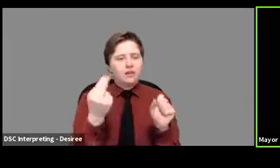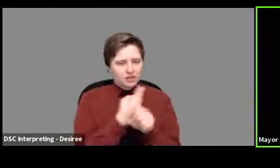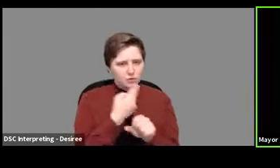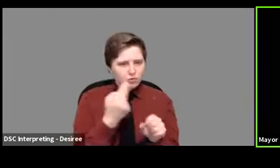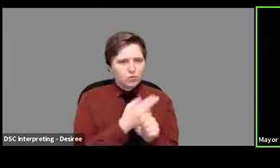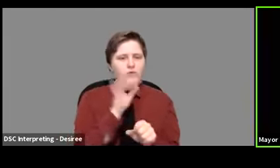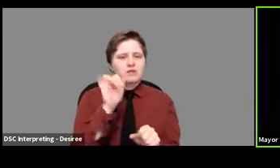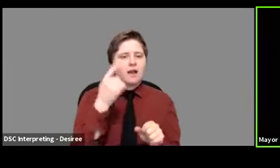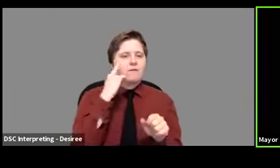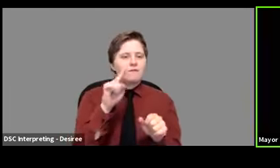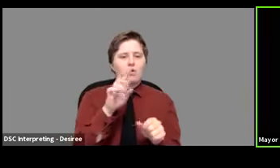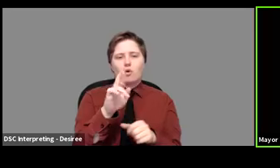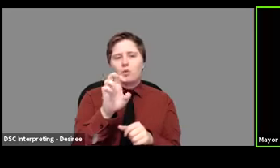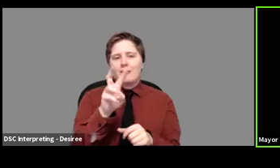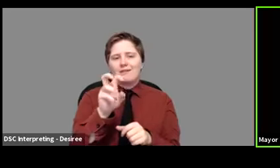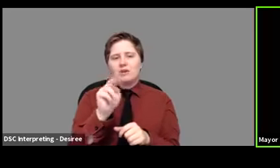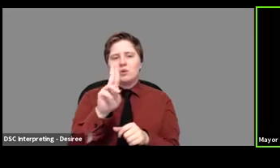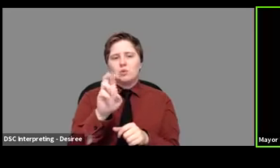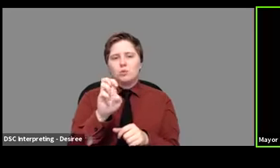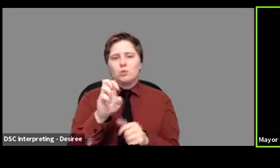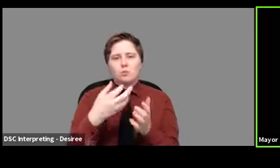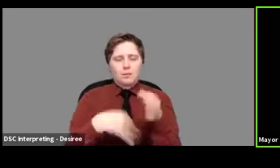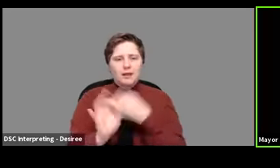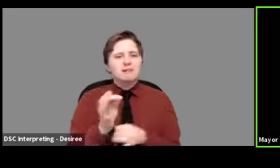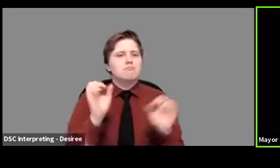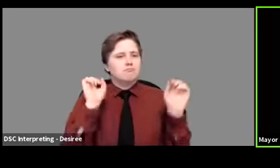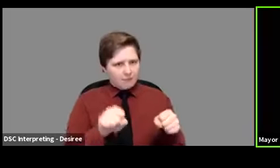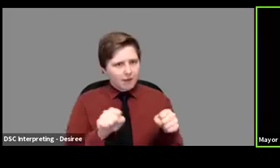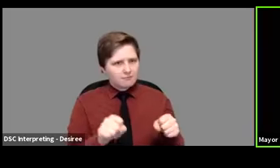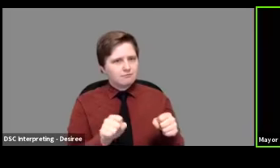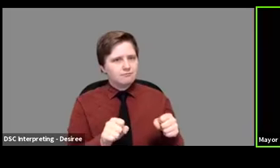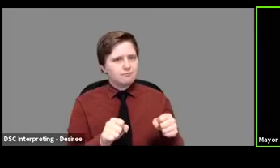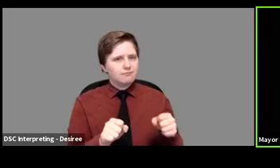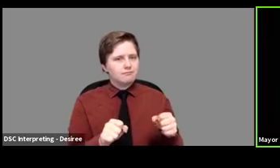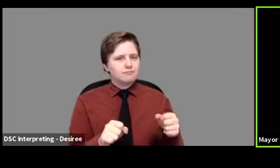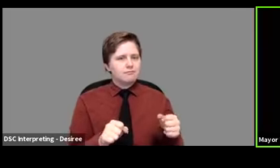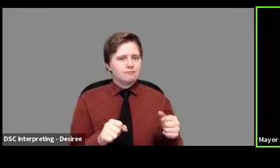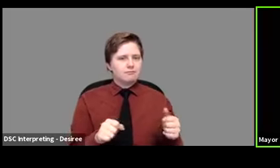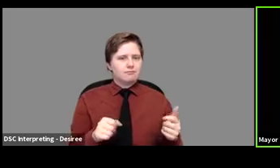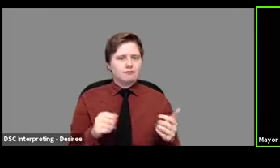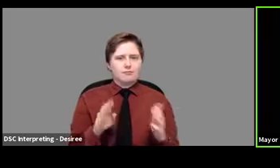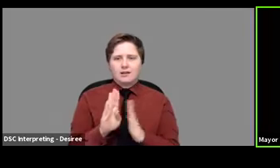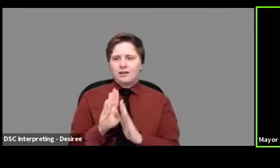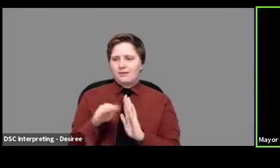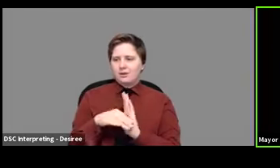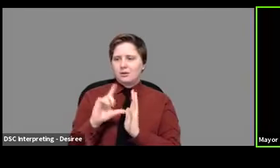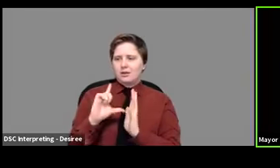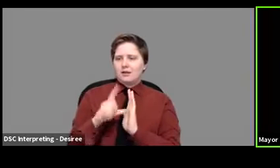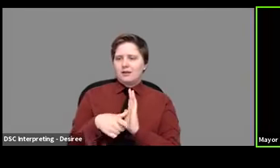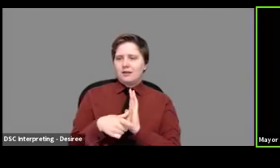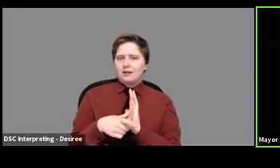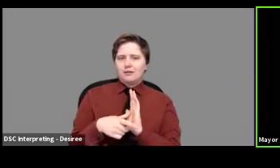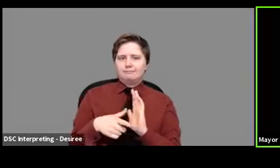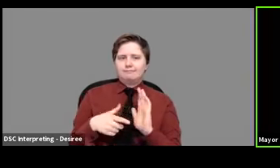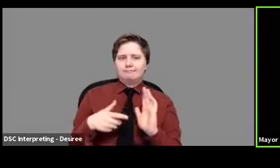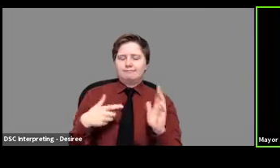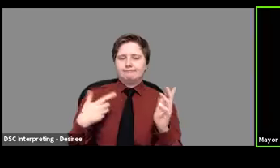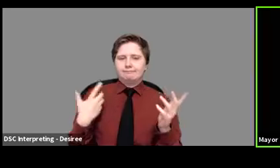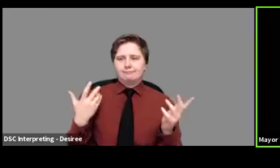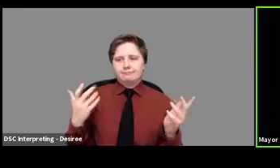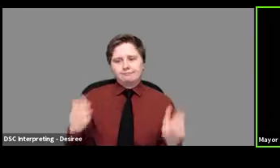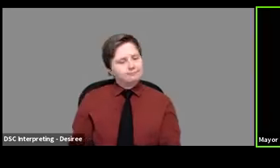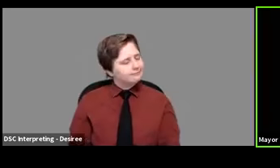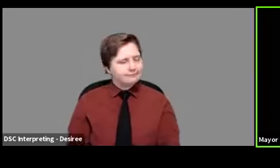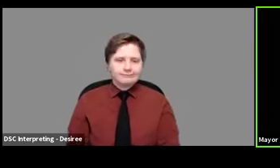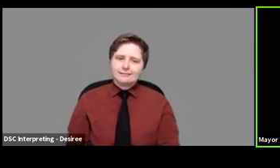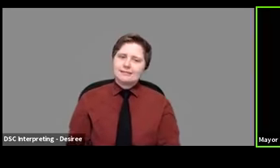cares act money for revenue replacement. Um, I don't know, half an hour later. Oh boy. That's a,